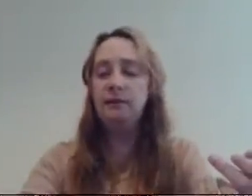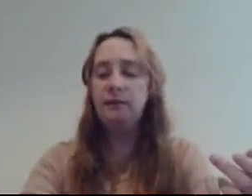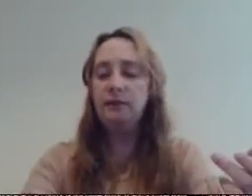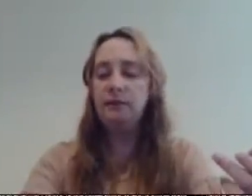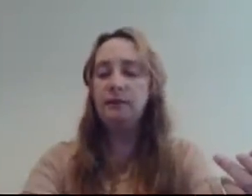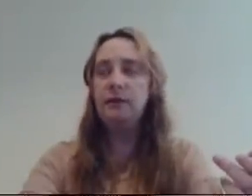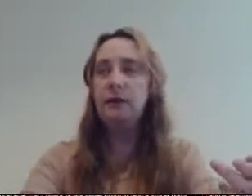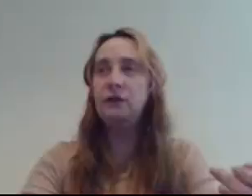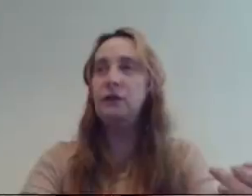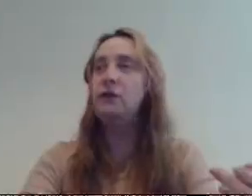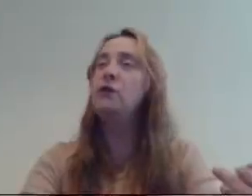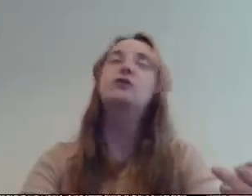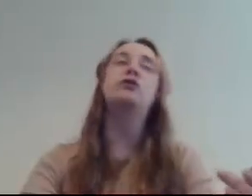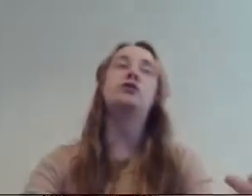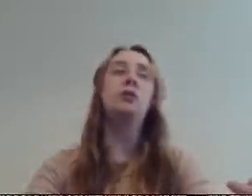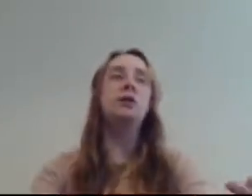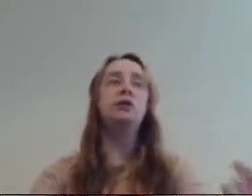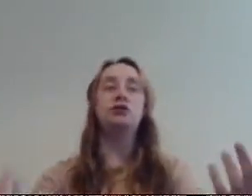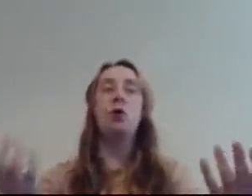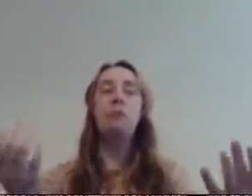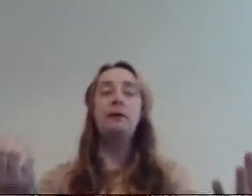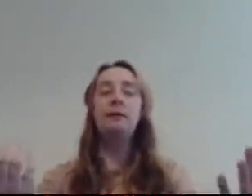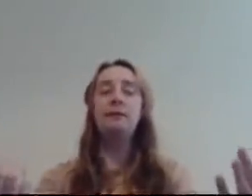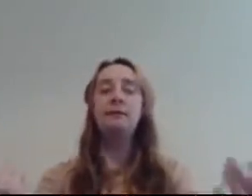you couldn't control it you couldn't stop it or anything